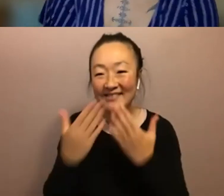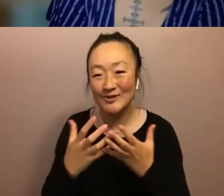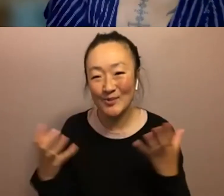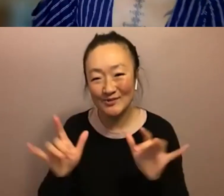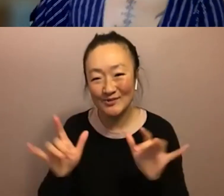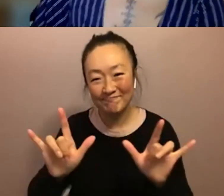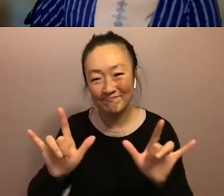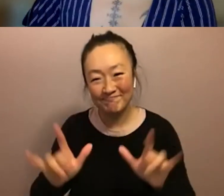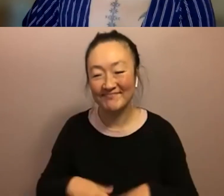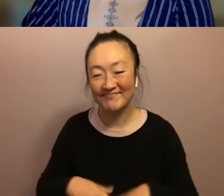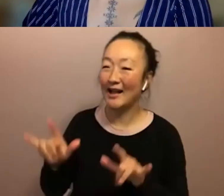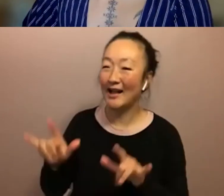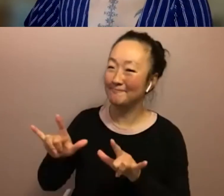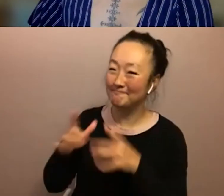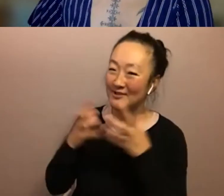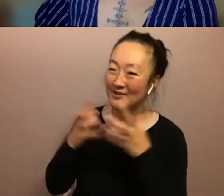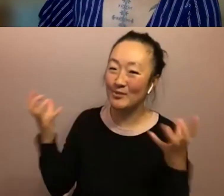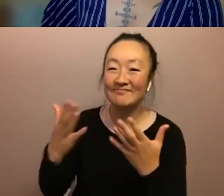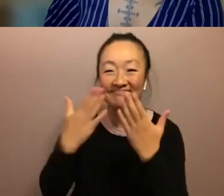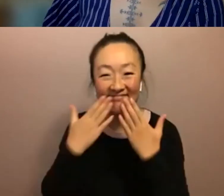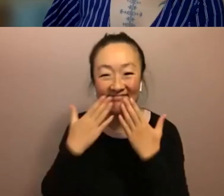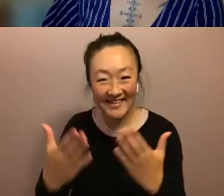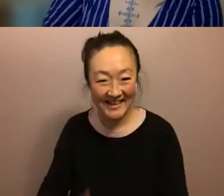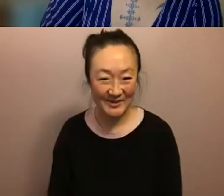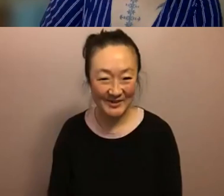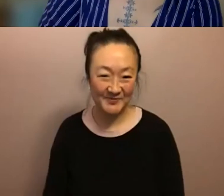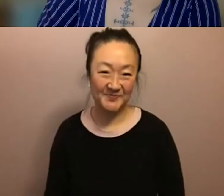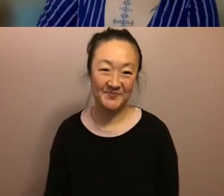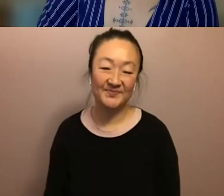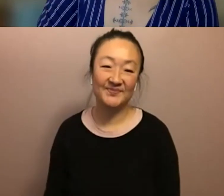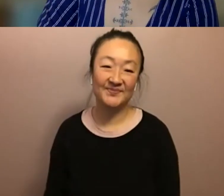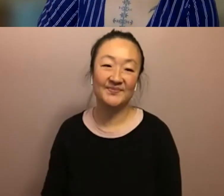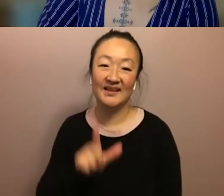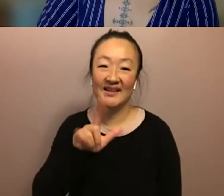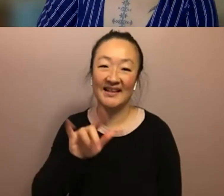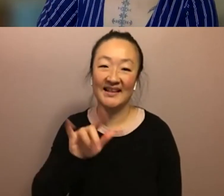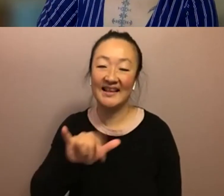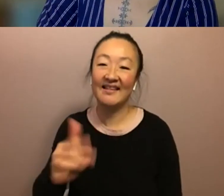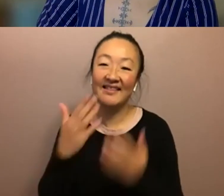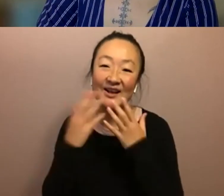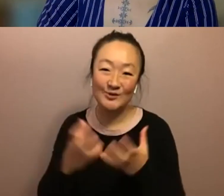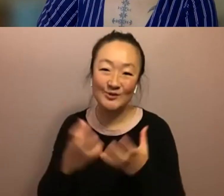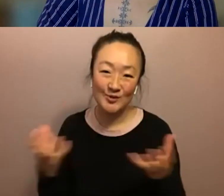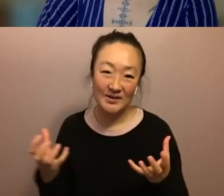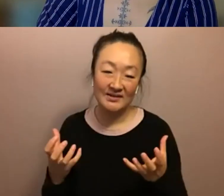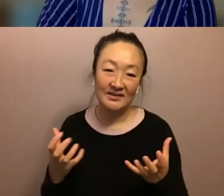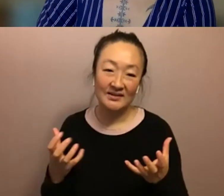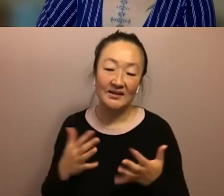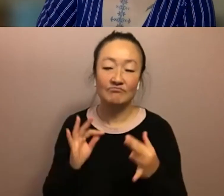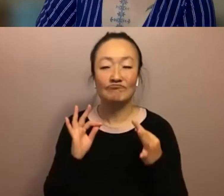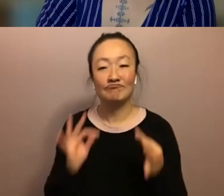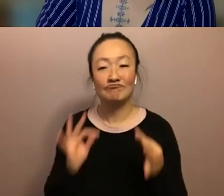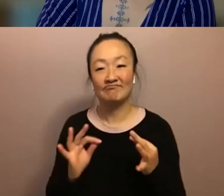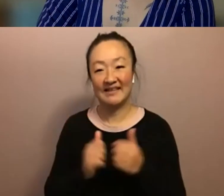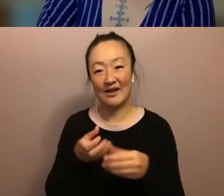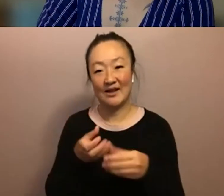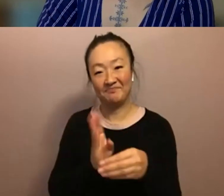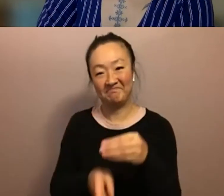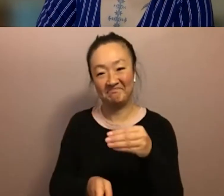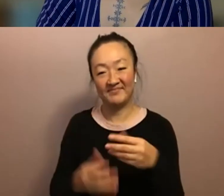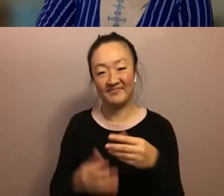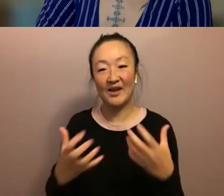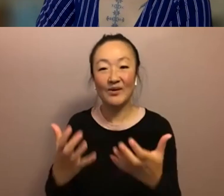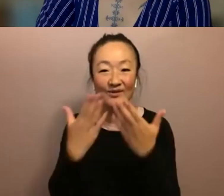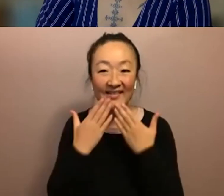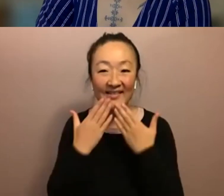i love you so much thank you guys you both so much this is so i think that is the perfect way to end and i just want to thank